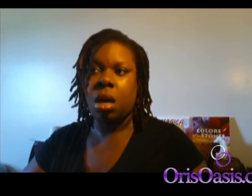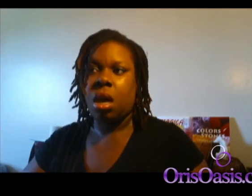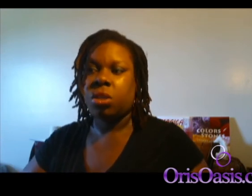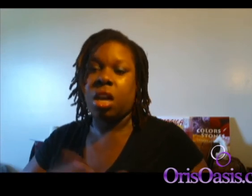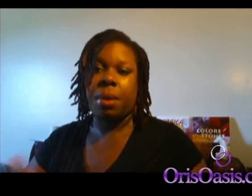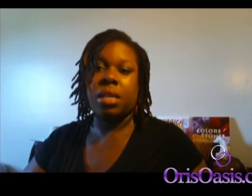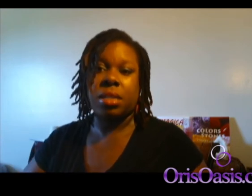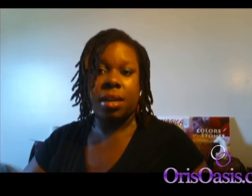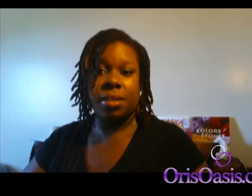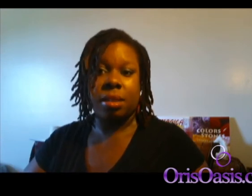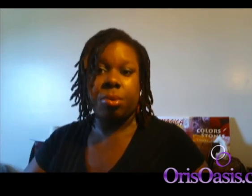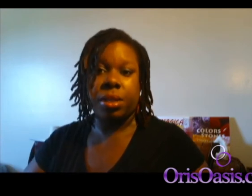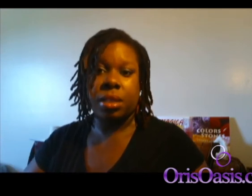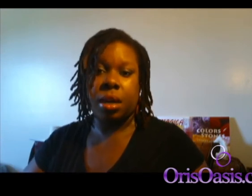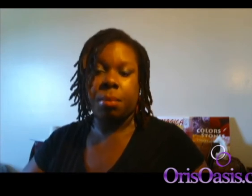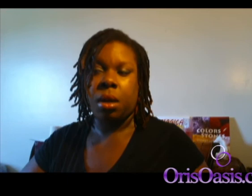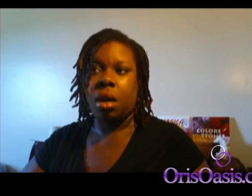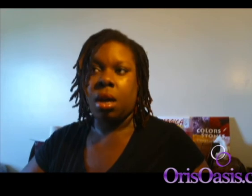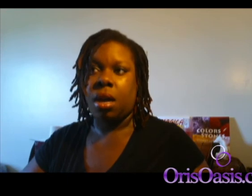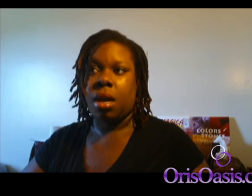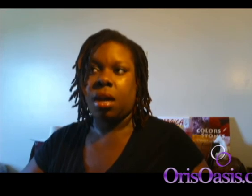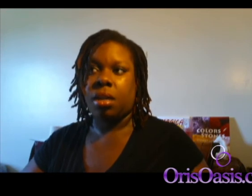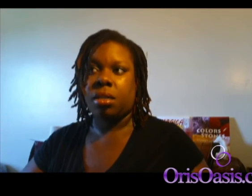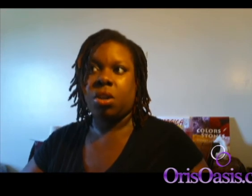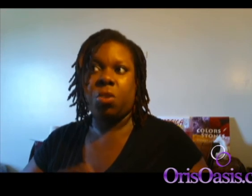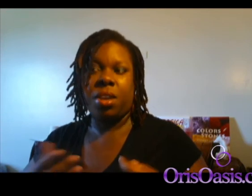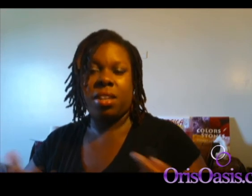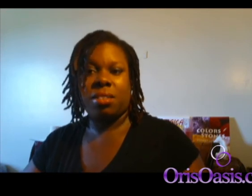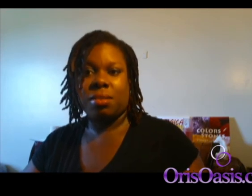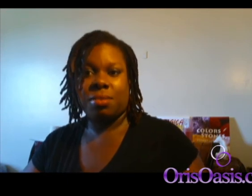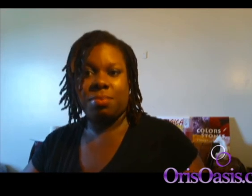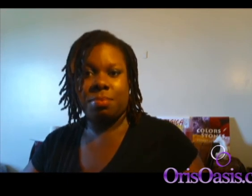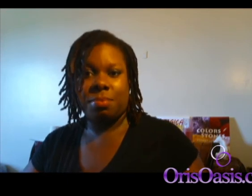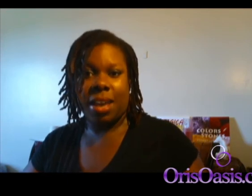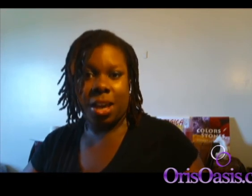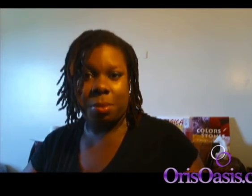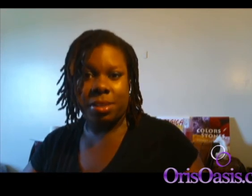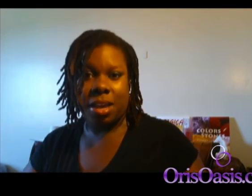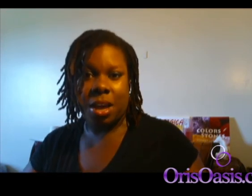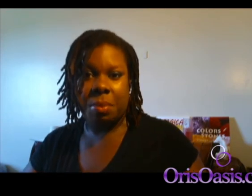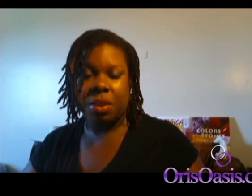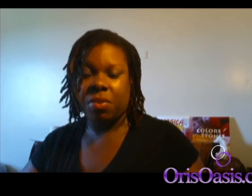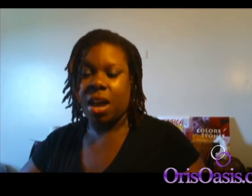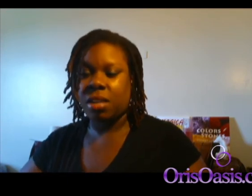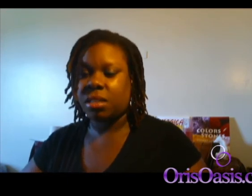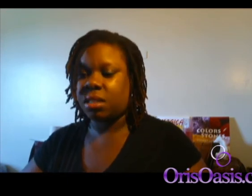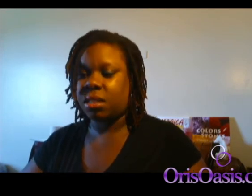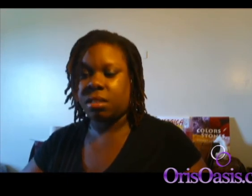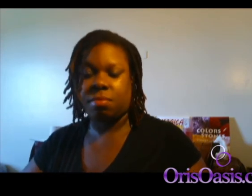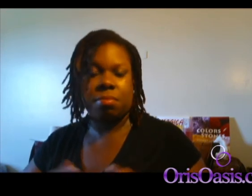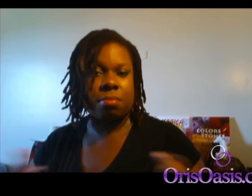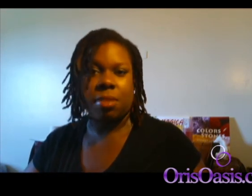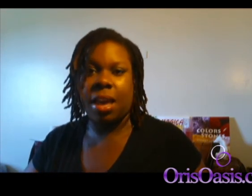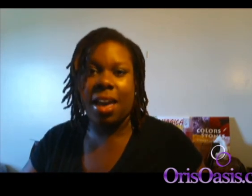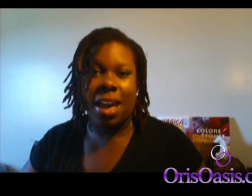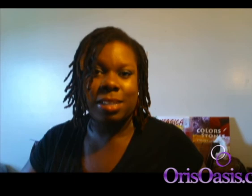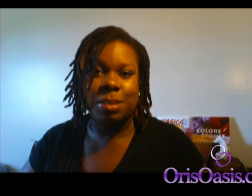So, everybody has done it at some point in time. Uh, so, I hope that's, that helps. Um, if not, ask me some more